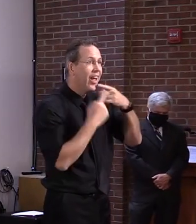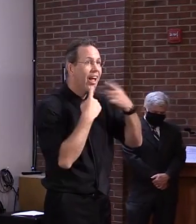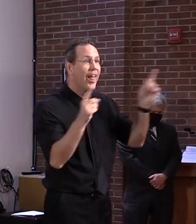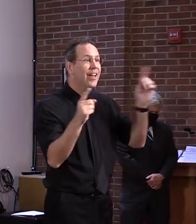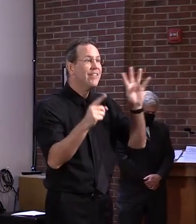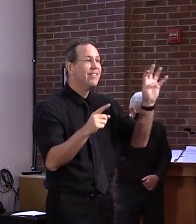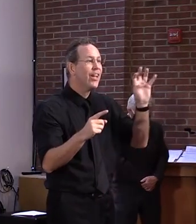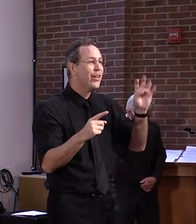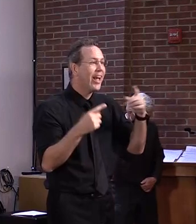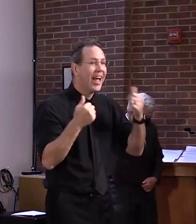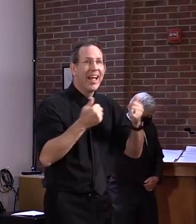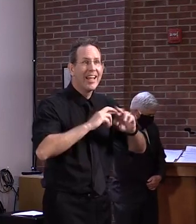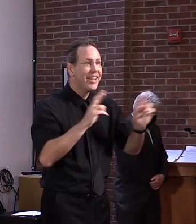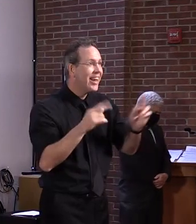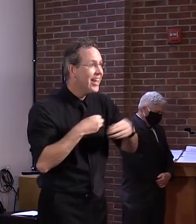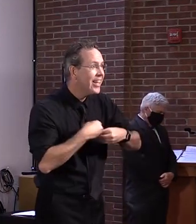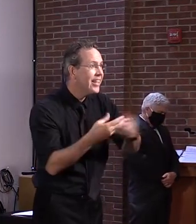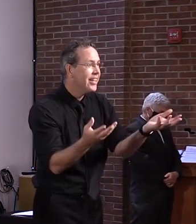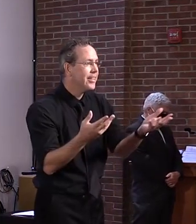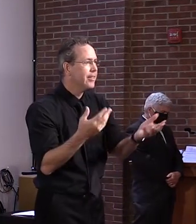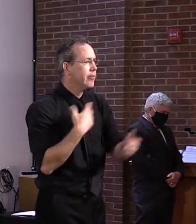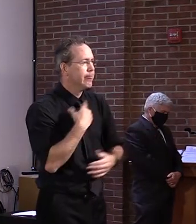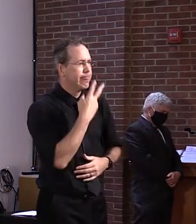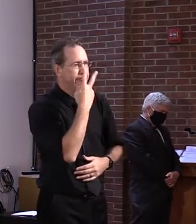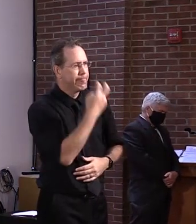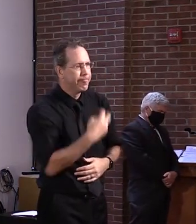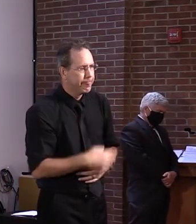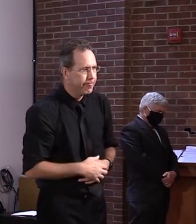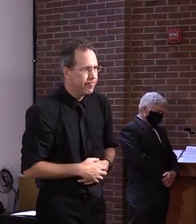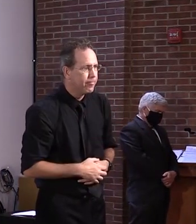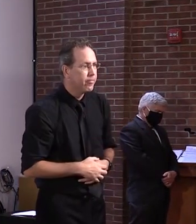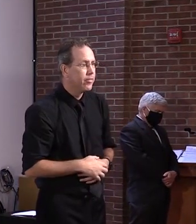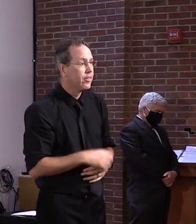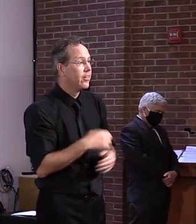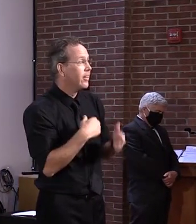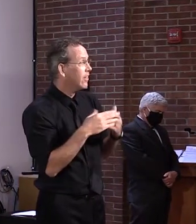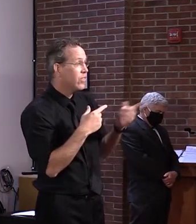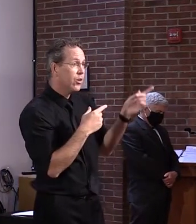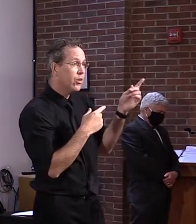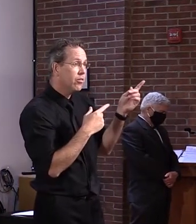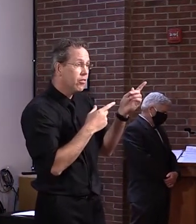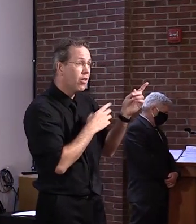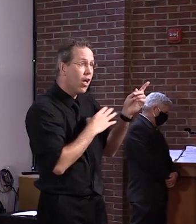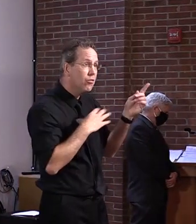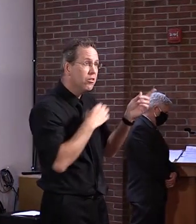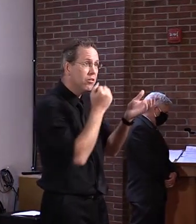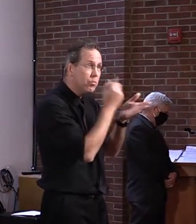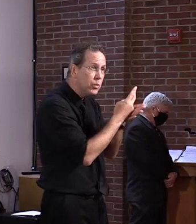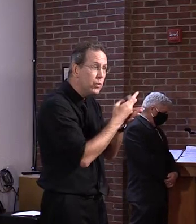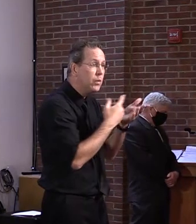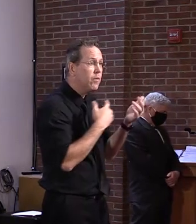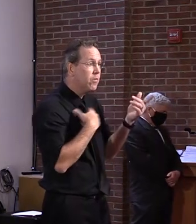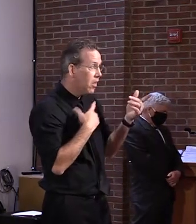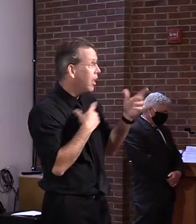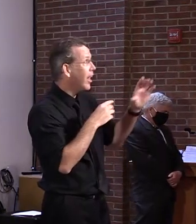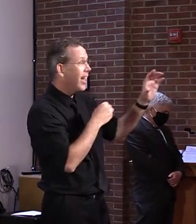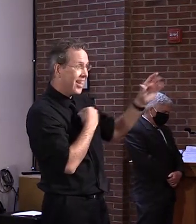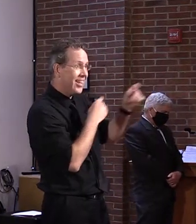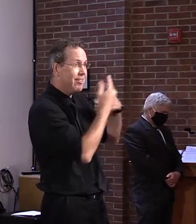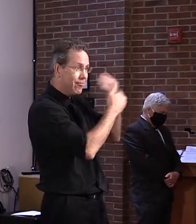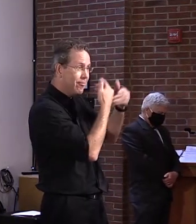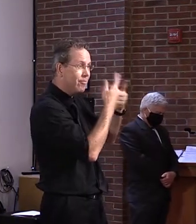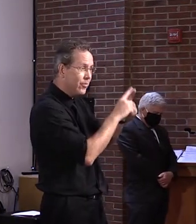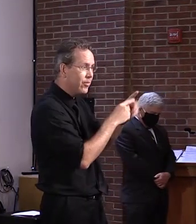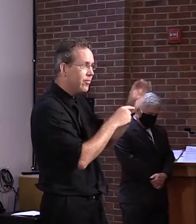away even now that we've received, uh, the, the go ahead, uh, from the federal government, uh, and approval on our, uh, on our